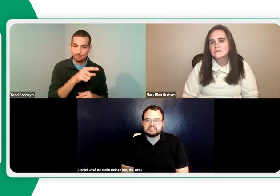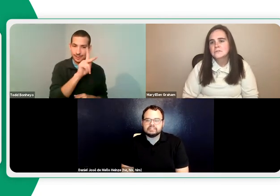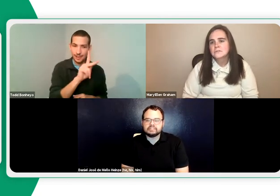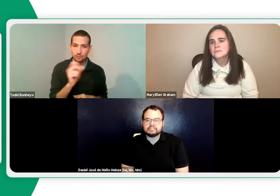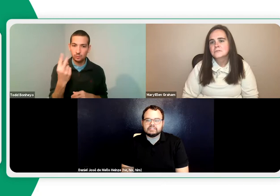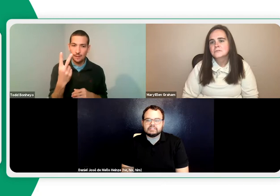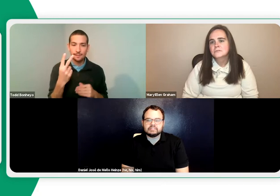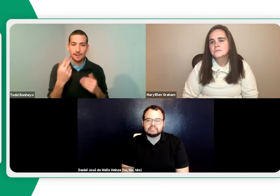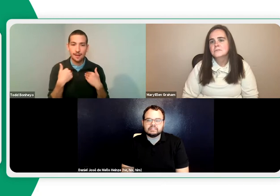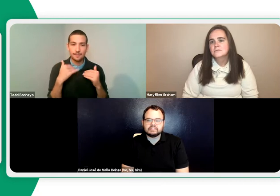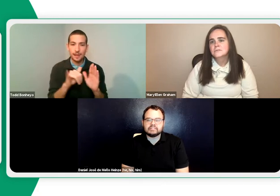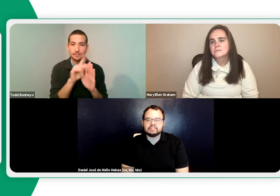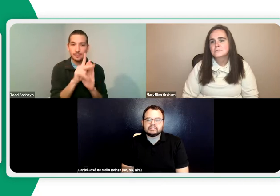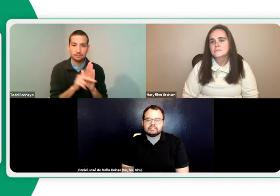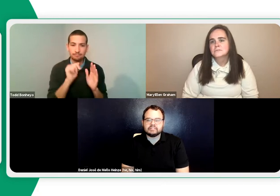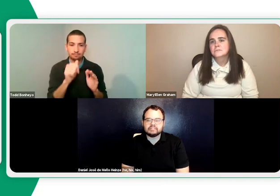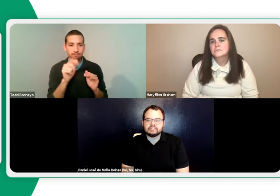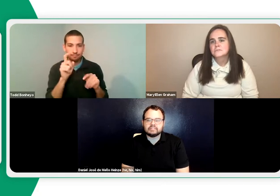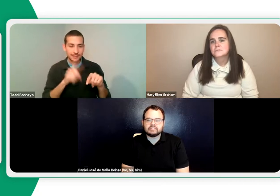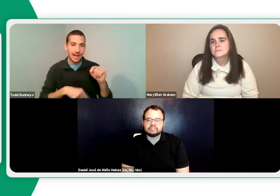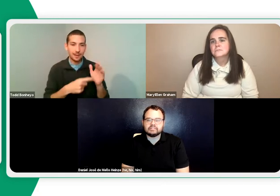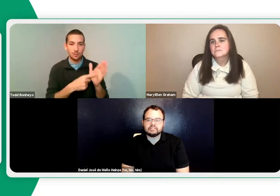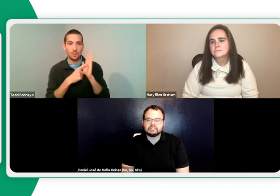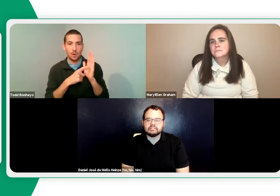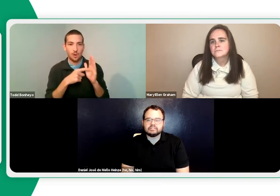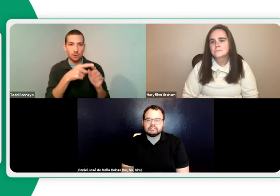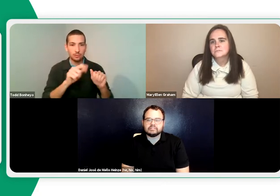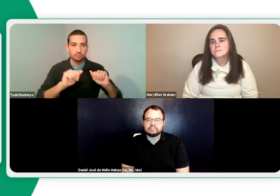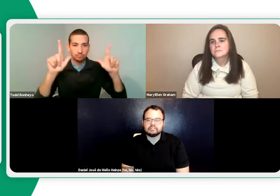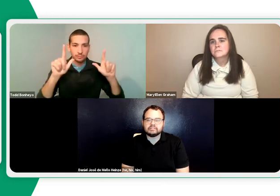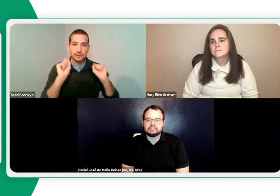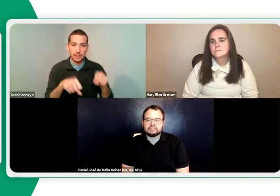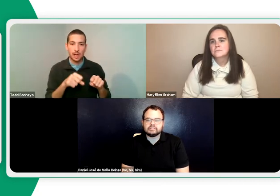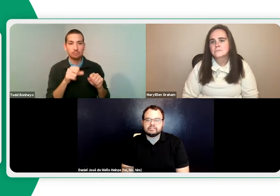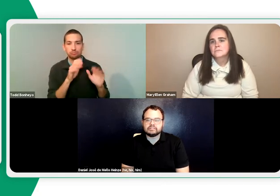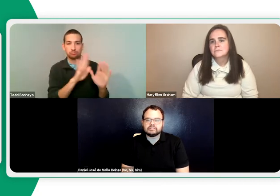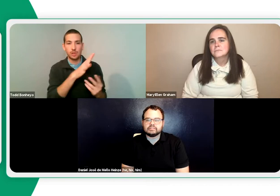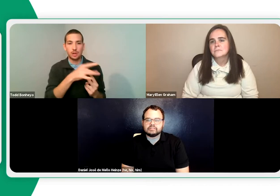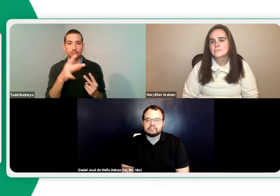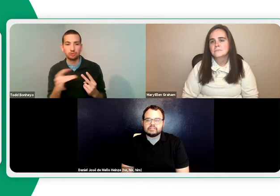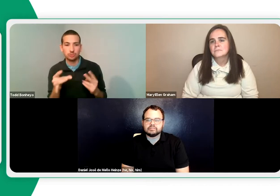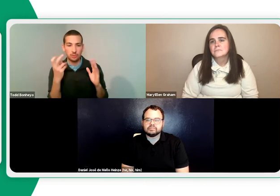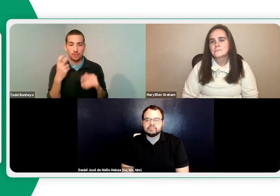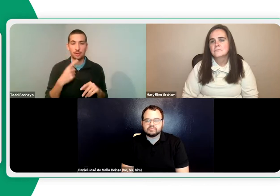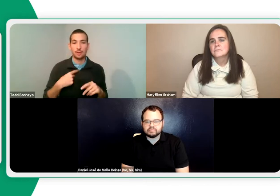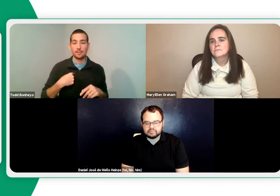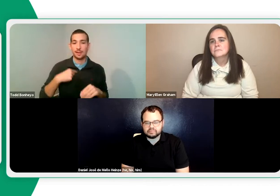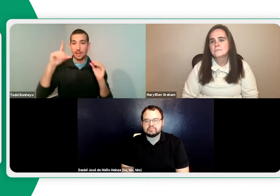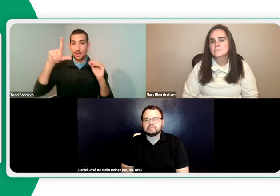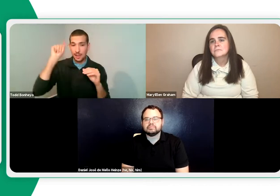And this is Todd. I know some K-12 schools have a policy that the students can't be required to have their